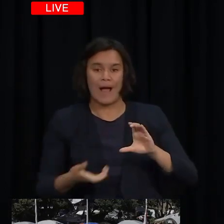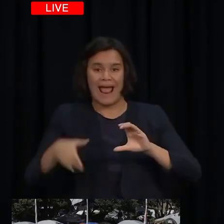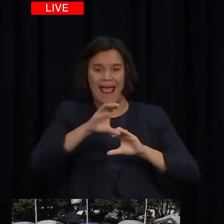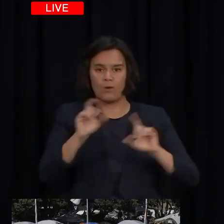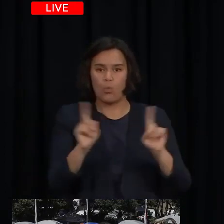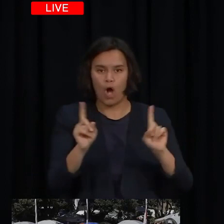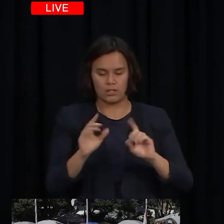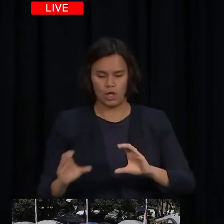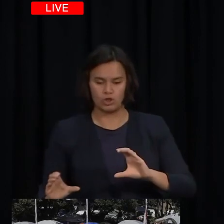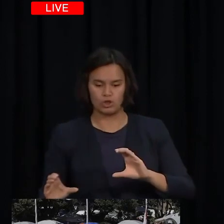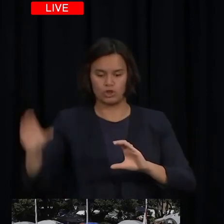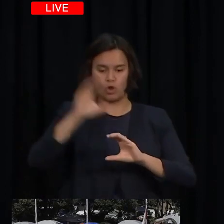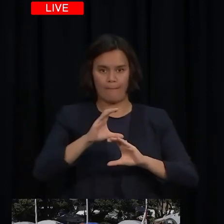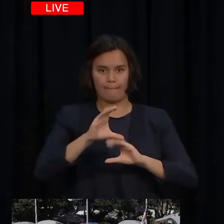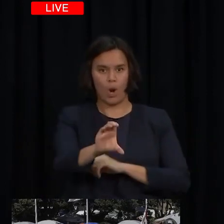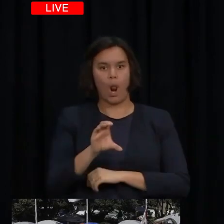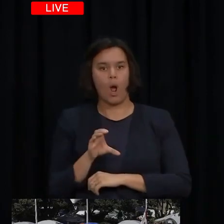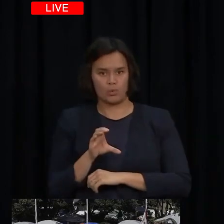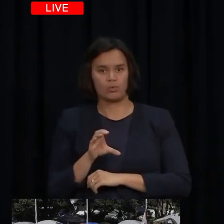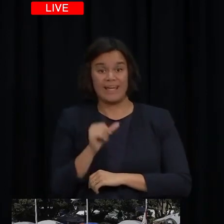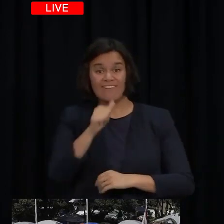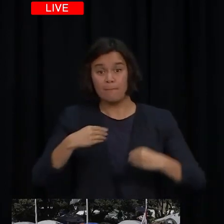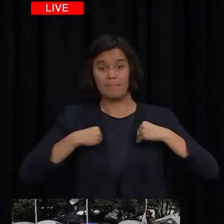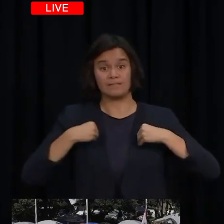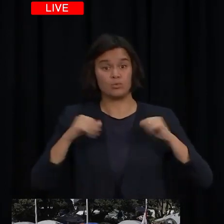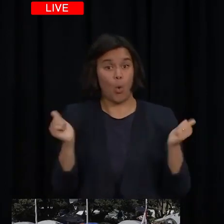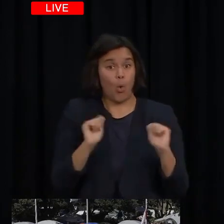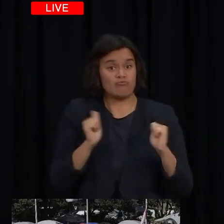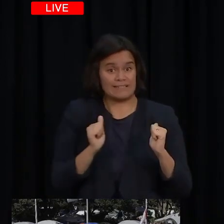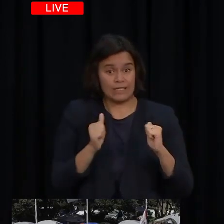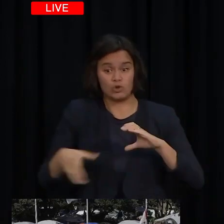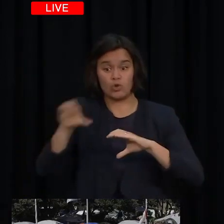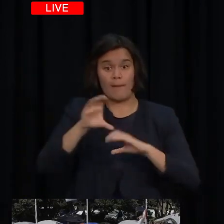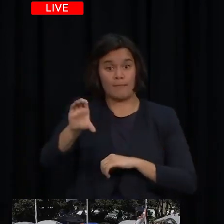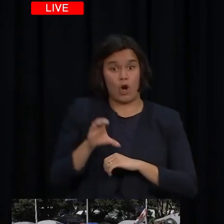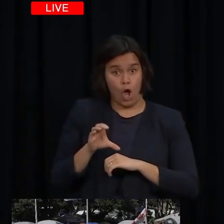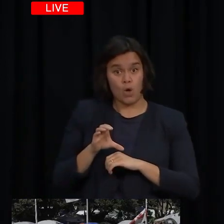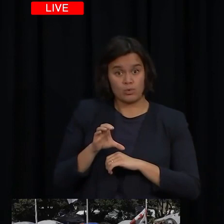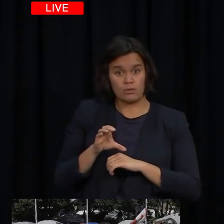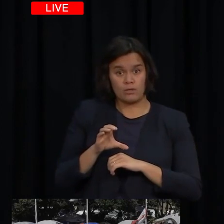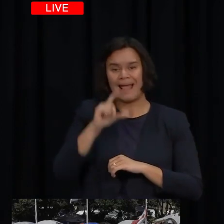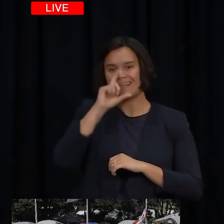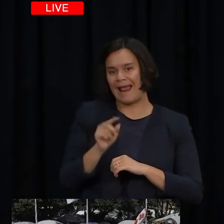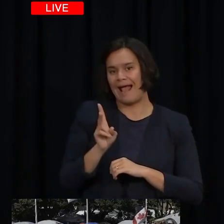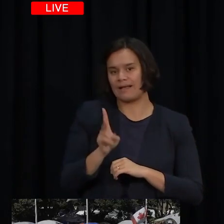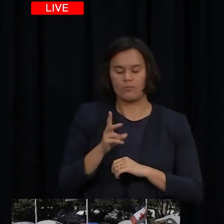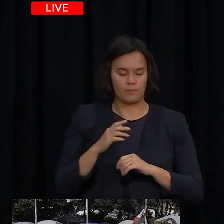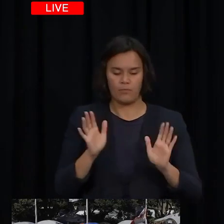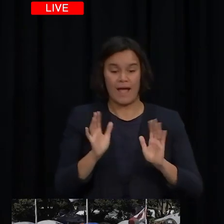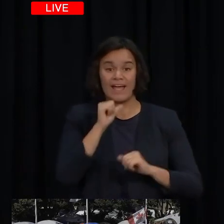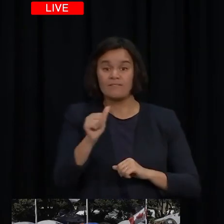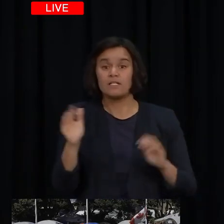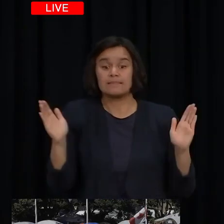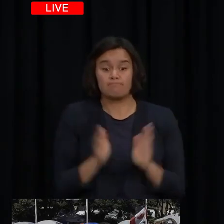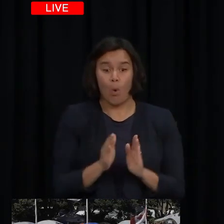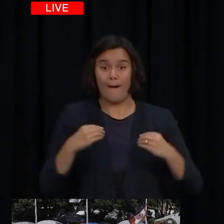The top-up loan will allow those firms that have already accessed a loan to draw down an additional $10,000 with a new repayment period